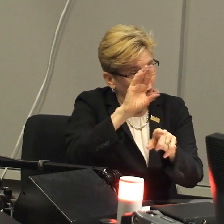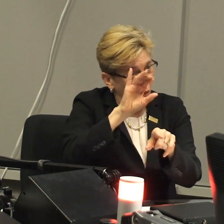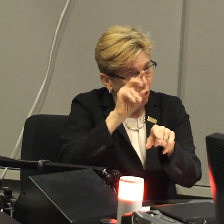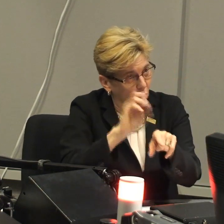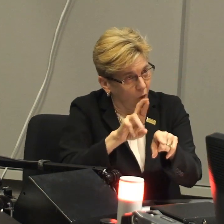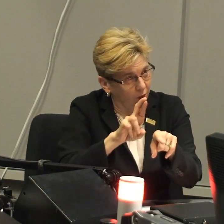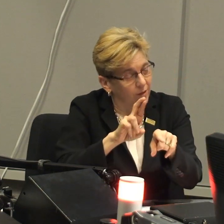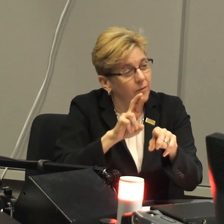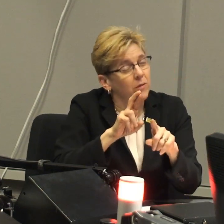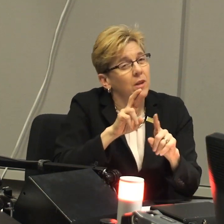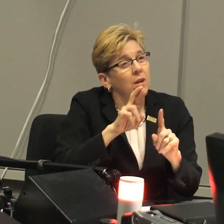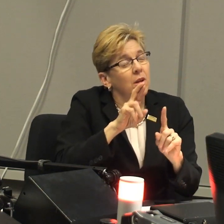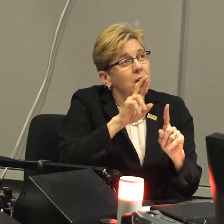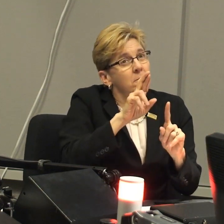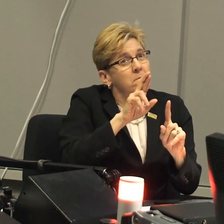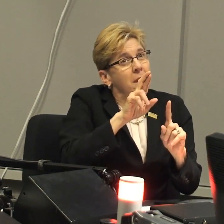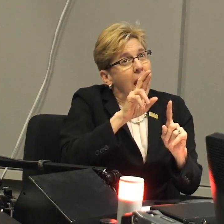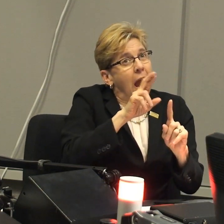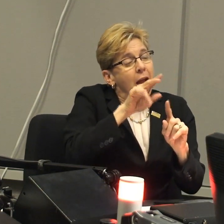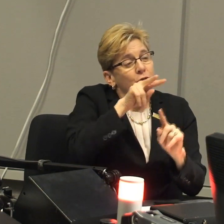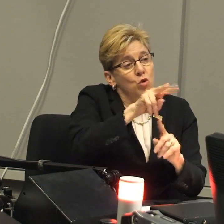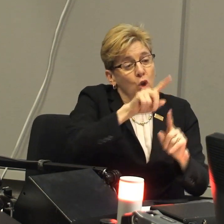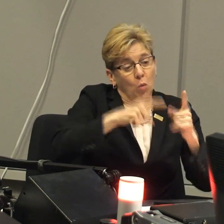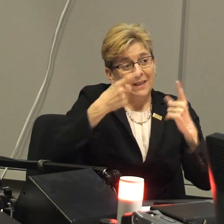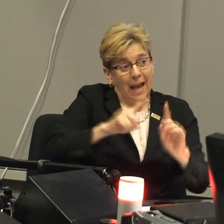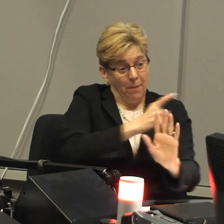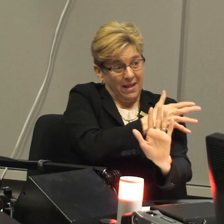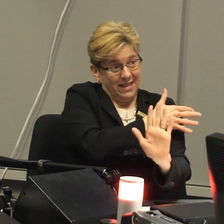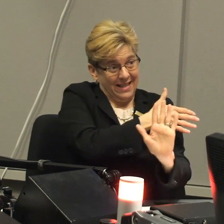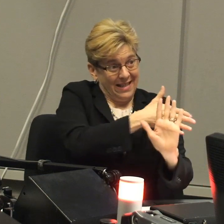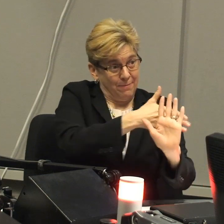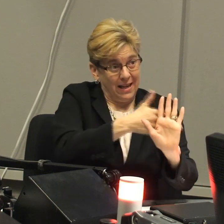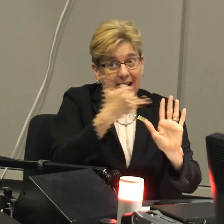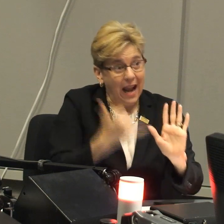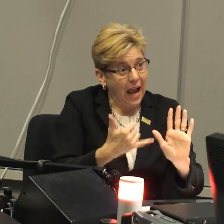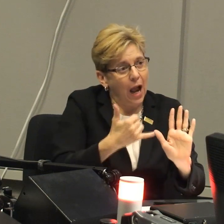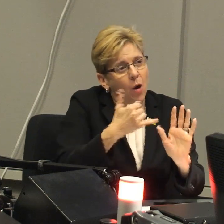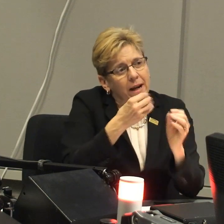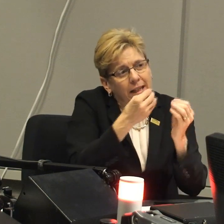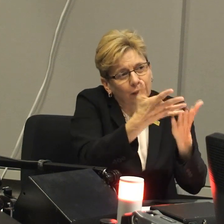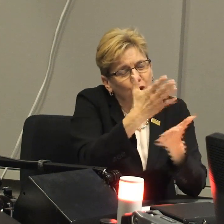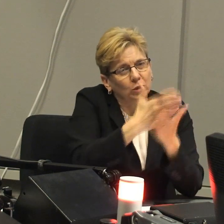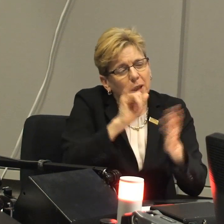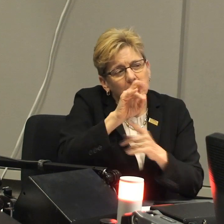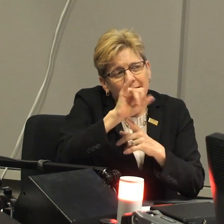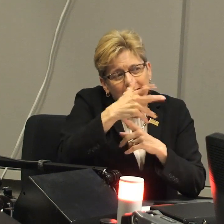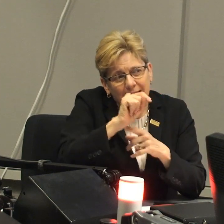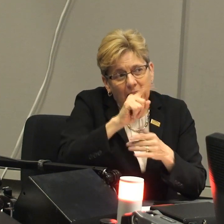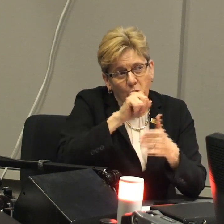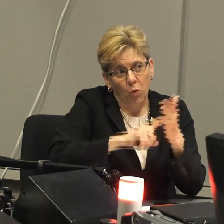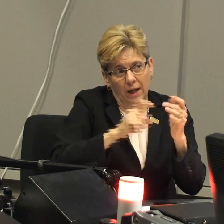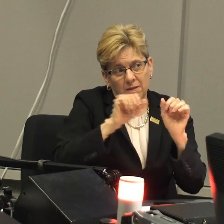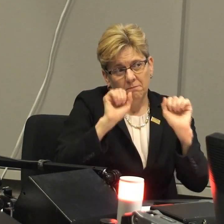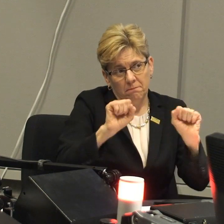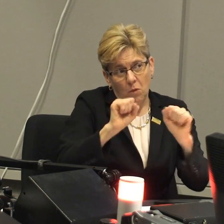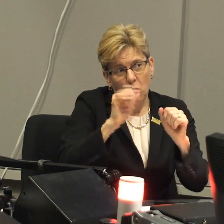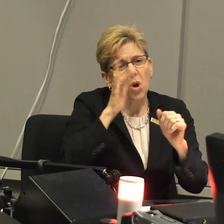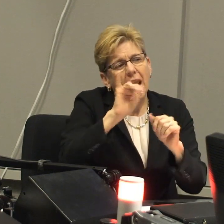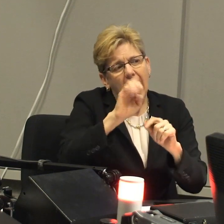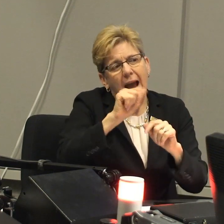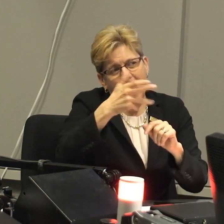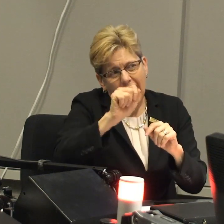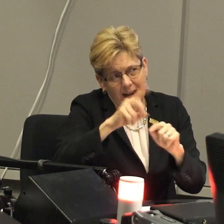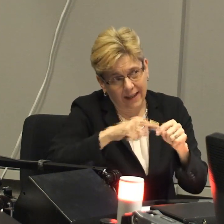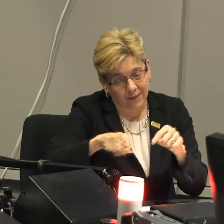not to just go out through this corridor but to have the other happen as well. So if you look at what's happened up to date, it gives you some insight